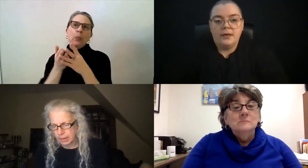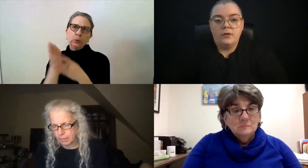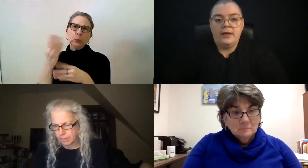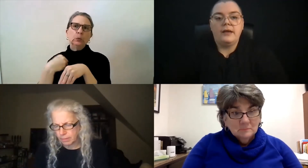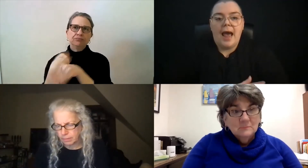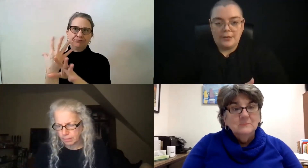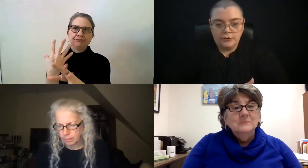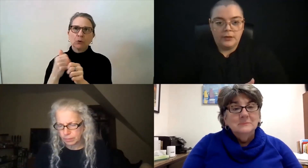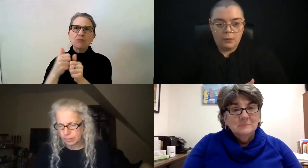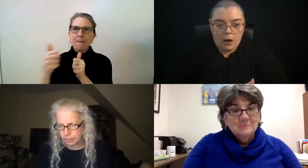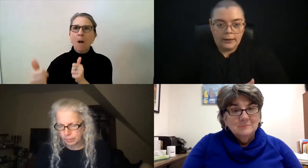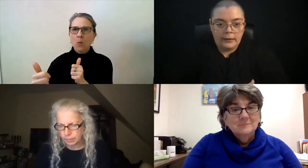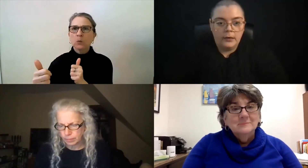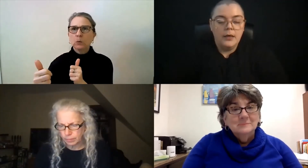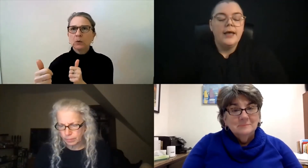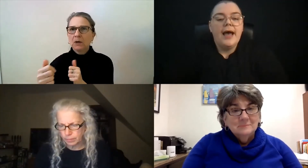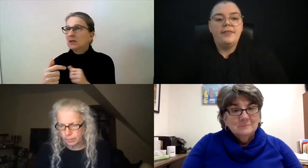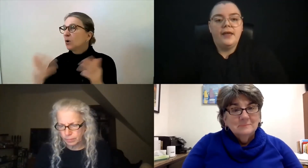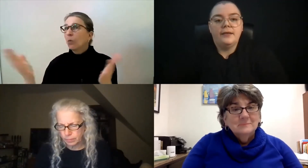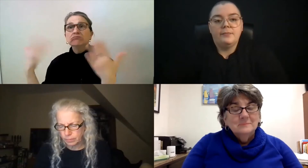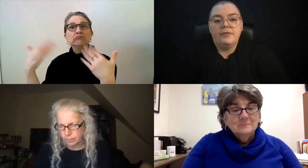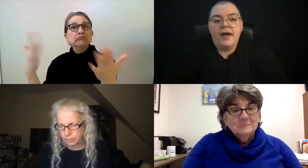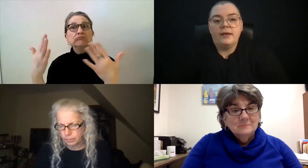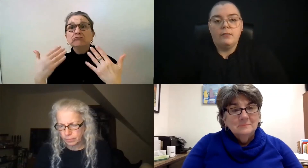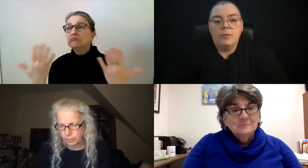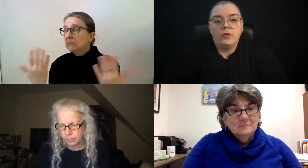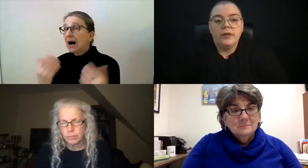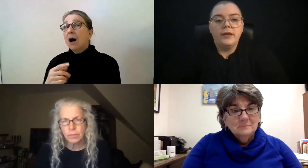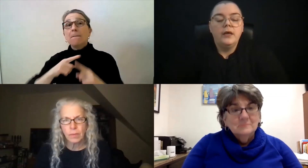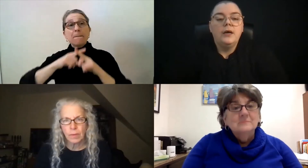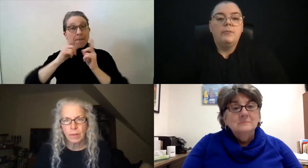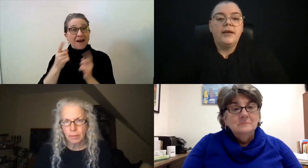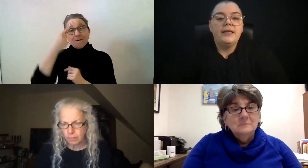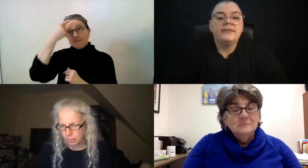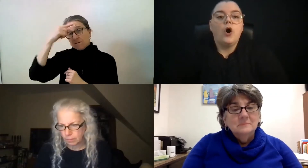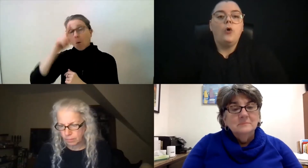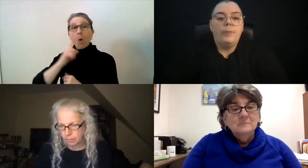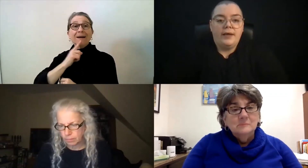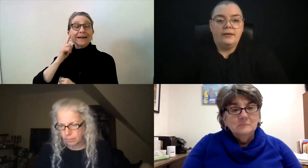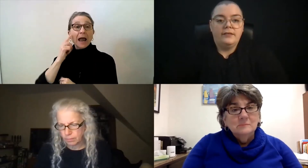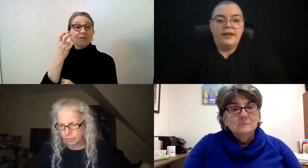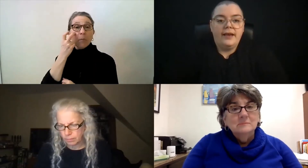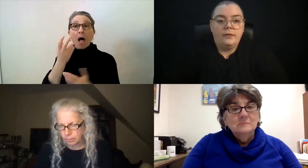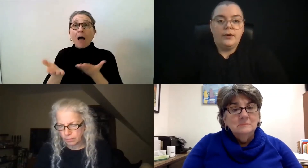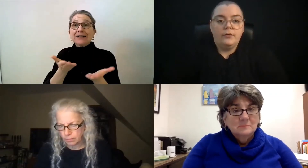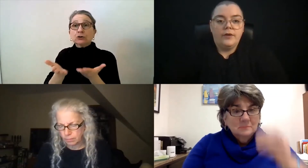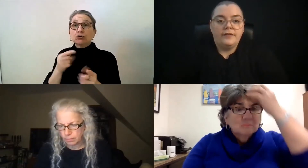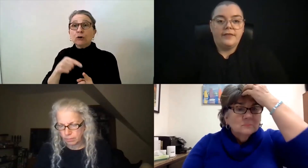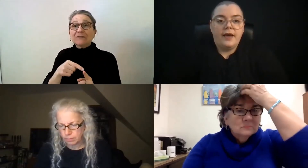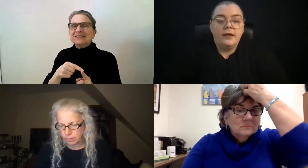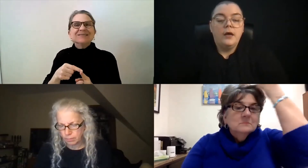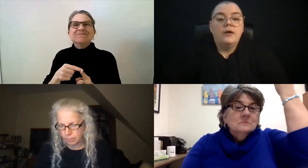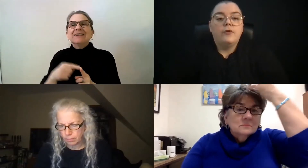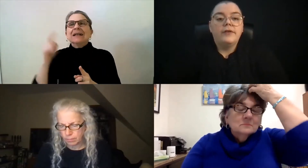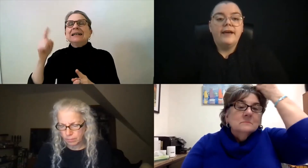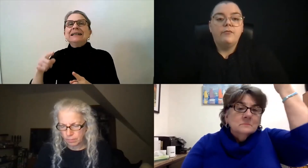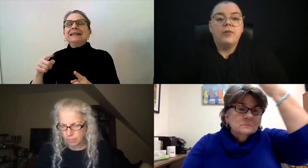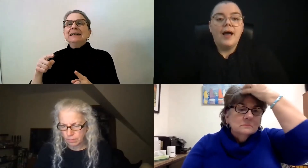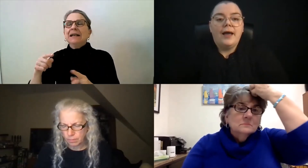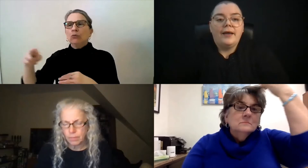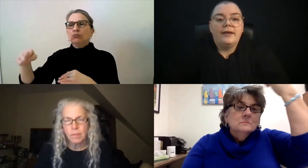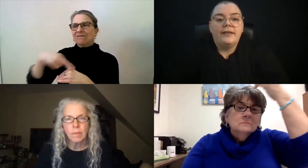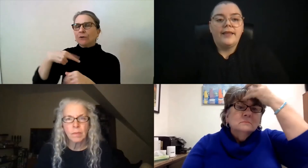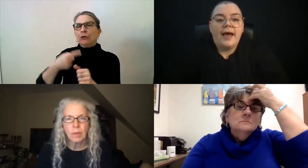appointment, you can't actually walk in, and then it's provided remotely, but it is open to anyone who does that. For